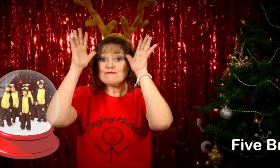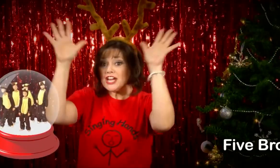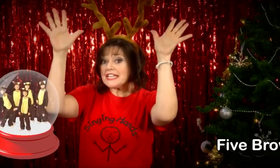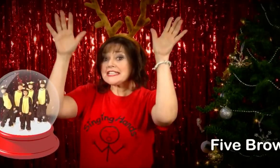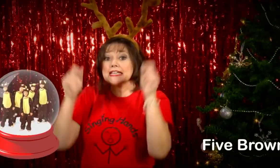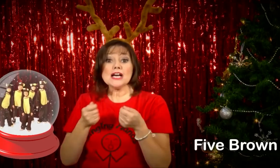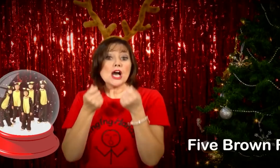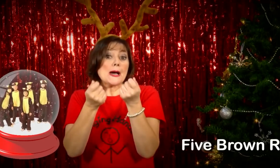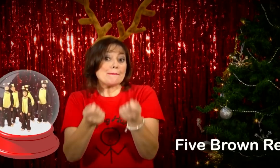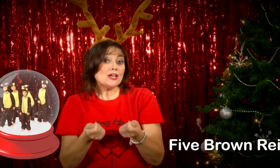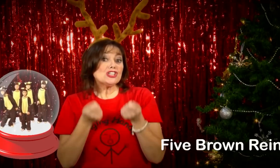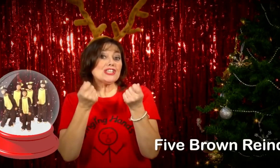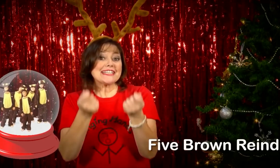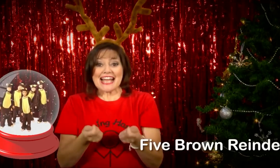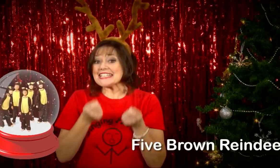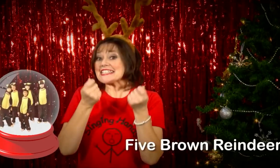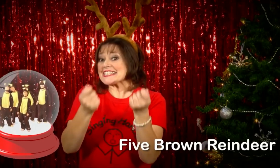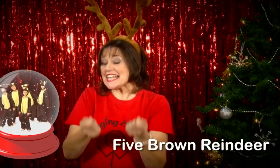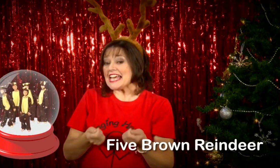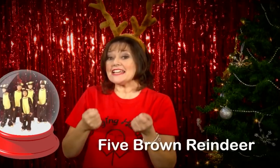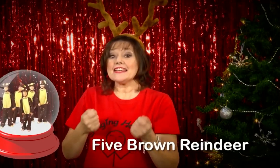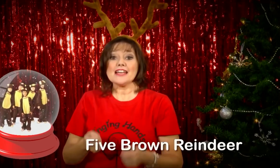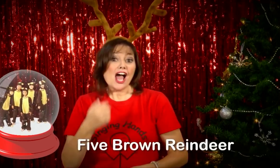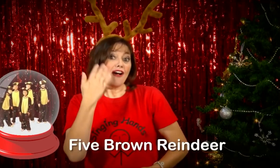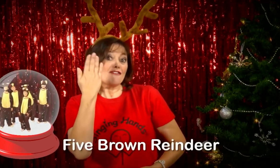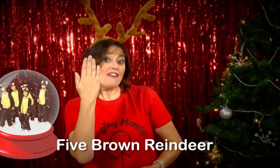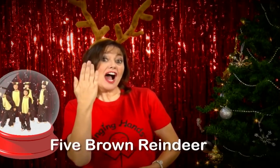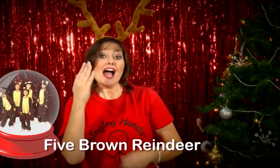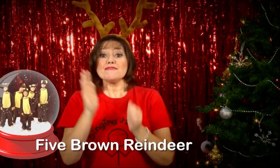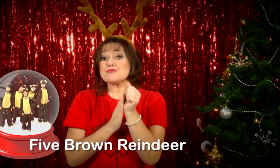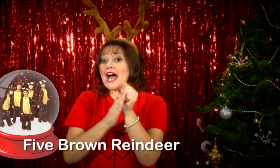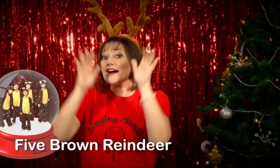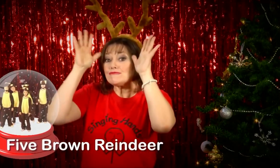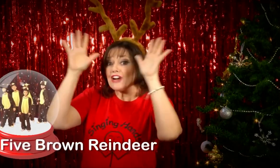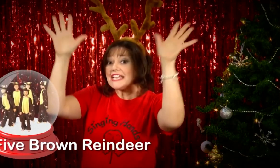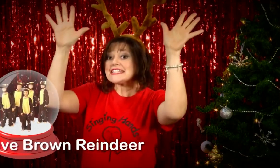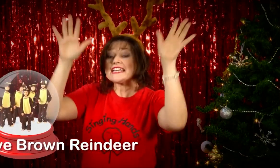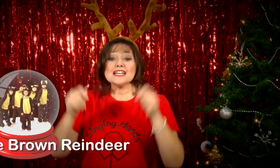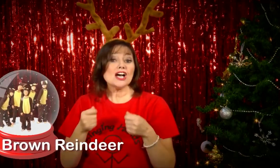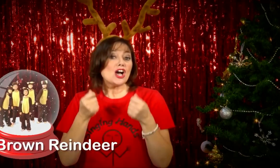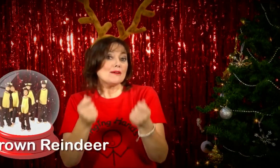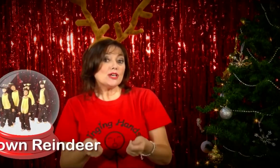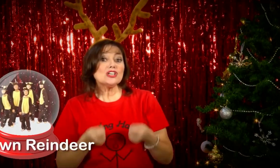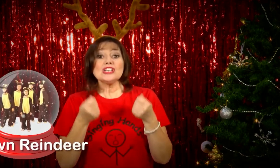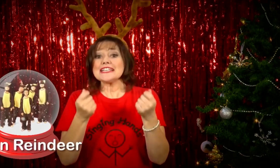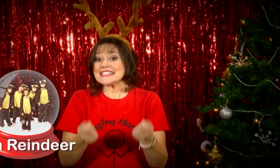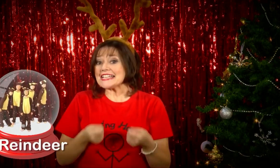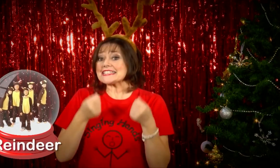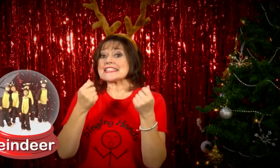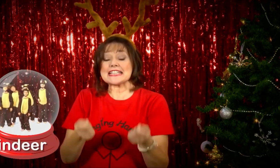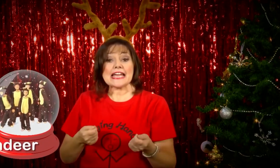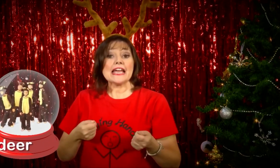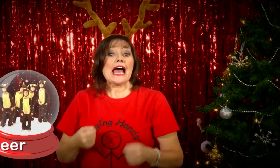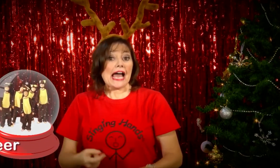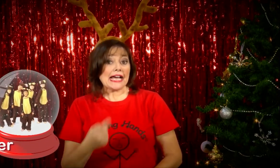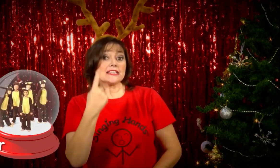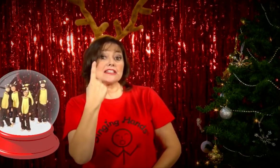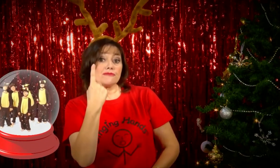reindeer pulling Santa's sleigh Five brown reindeer pulling Santa's sleigh And if